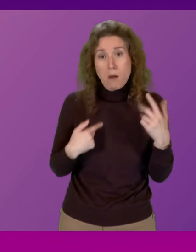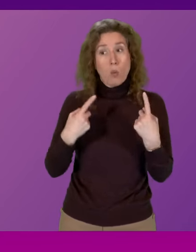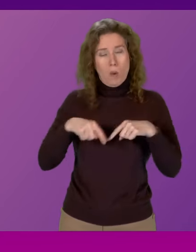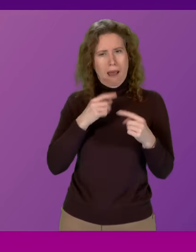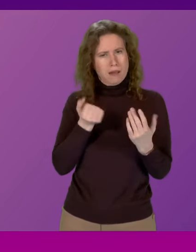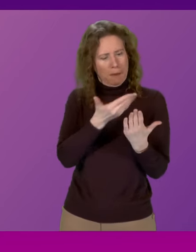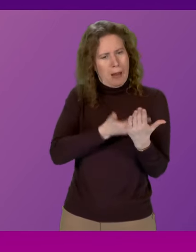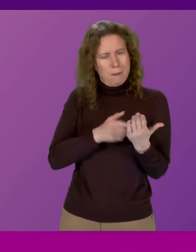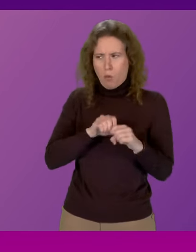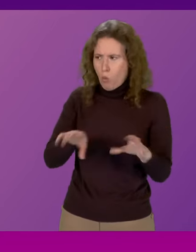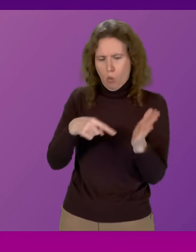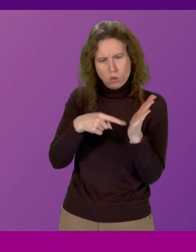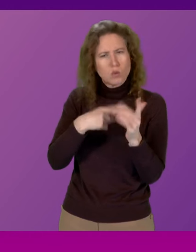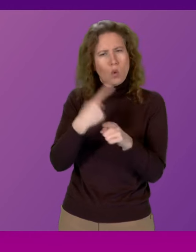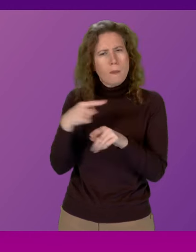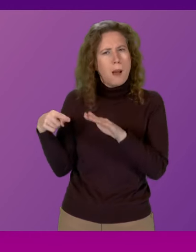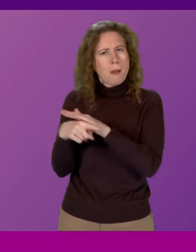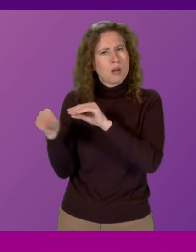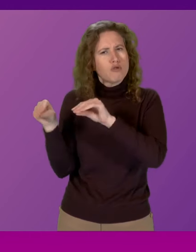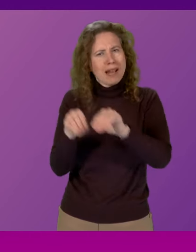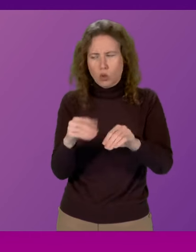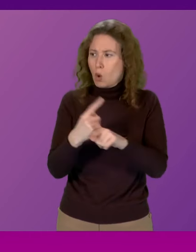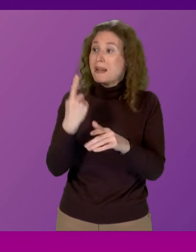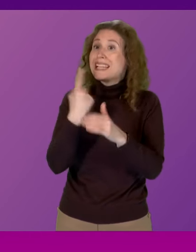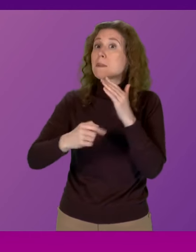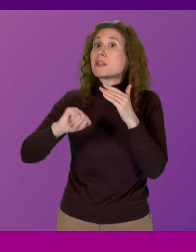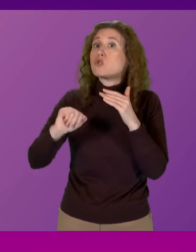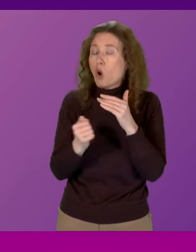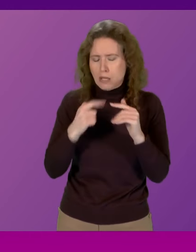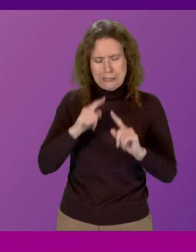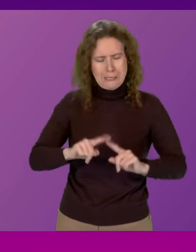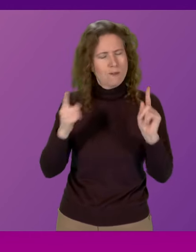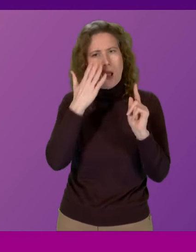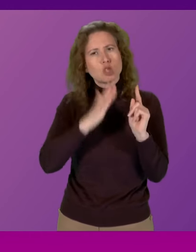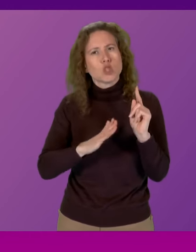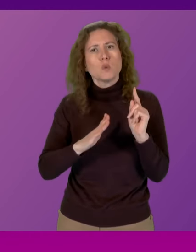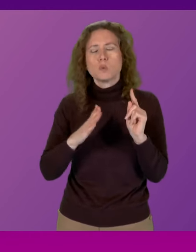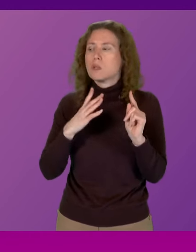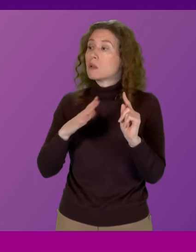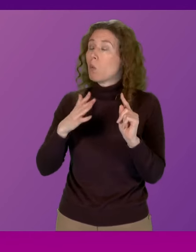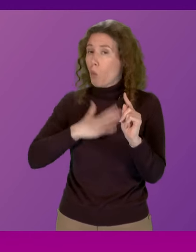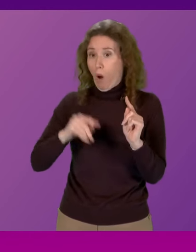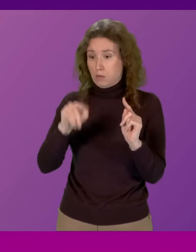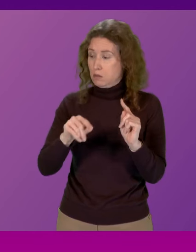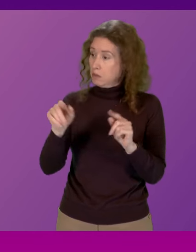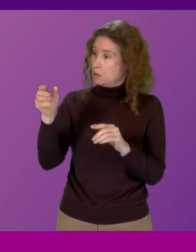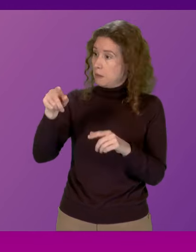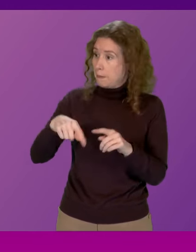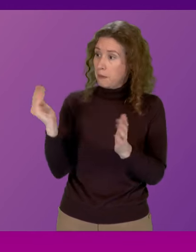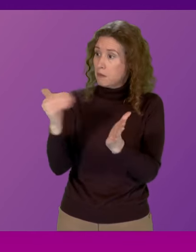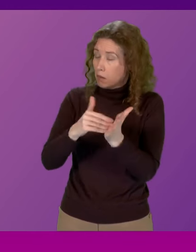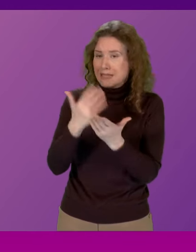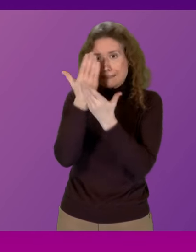paper on migration in an independent Scotland which sets out our approach to migration based very much on the values of dignity